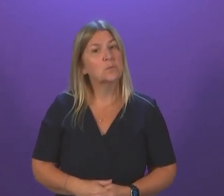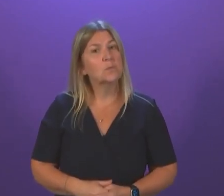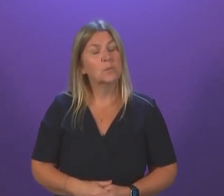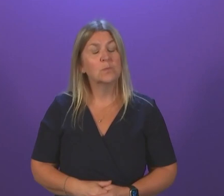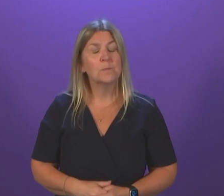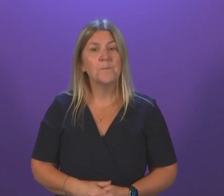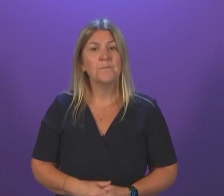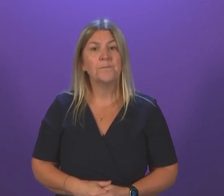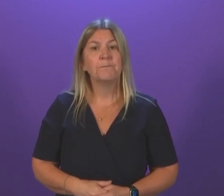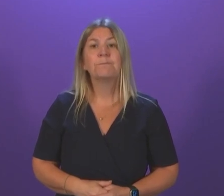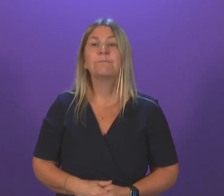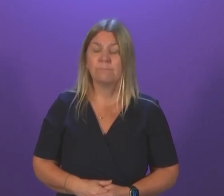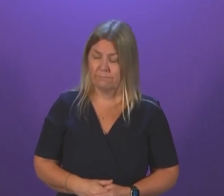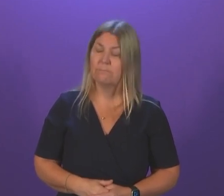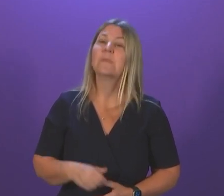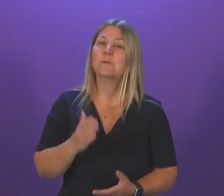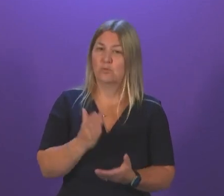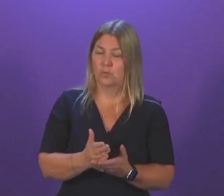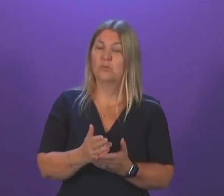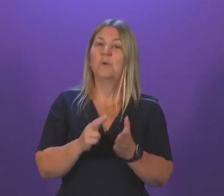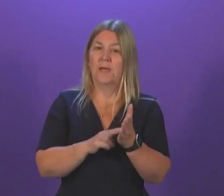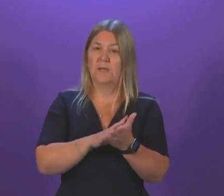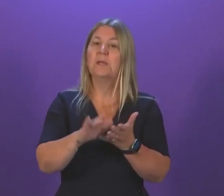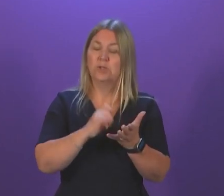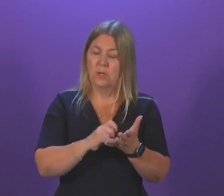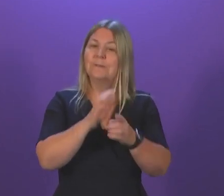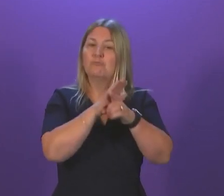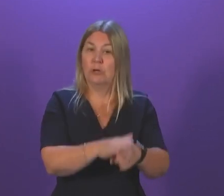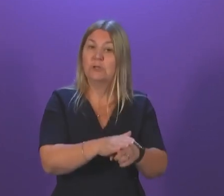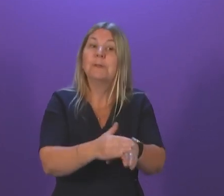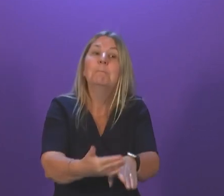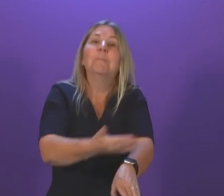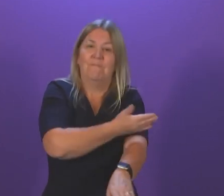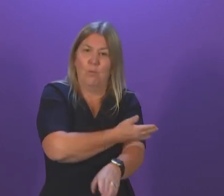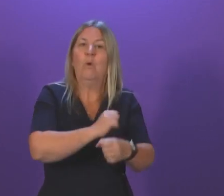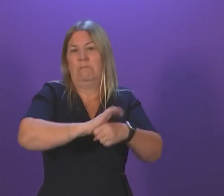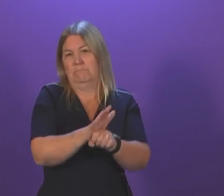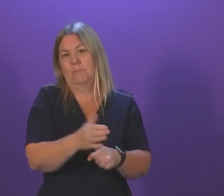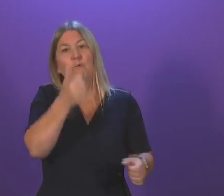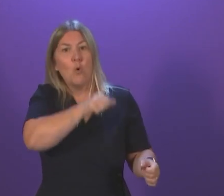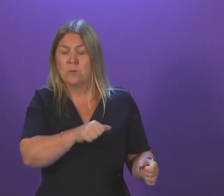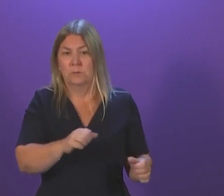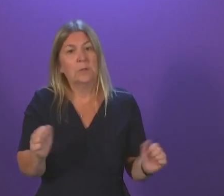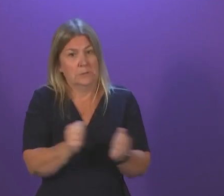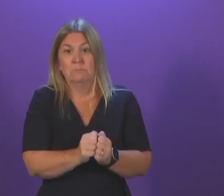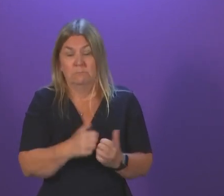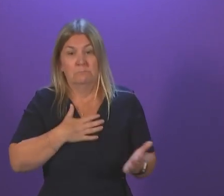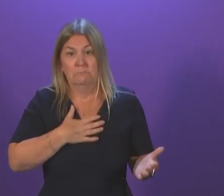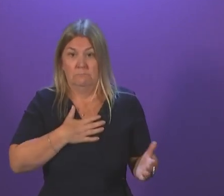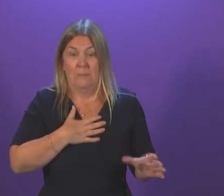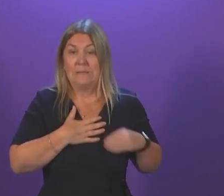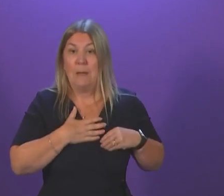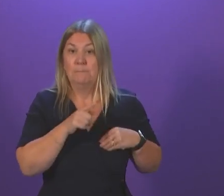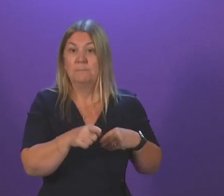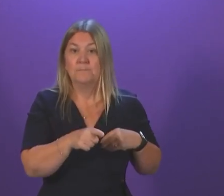it is true that we had pressures on our National Health Service before the pandemic. But again, what Douglas Ross doesn't want